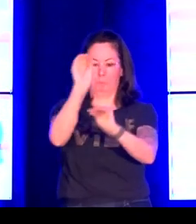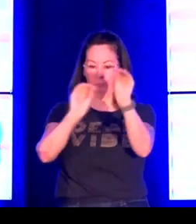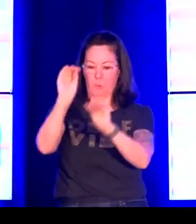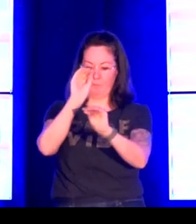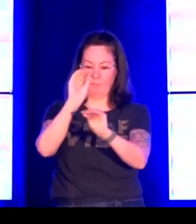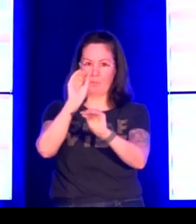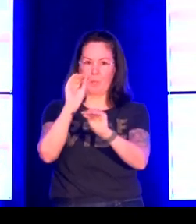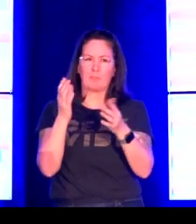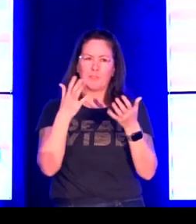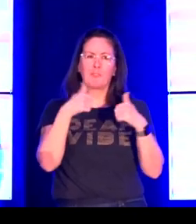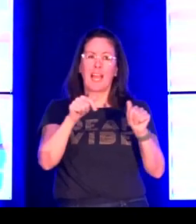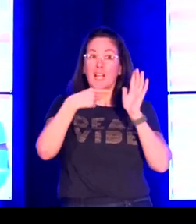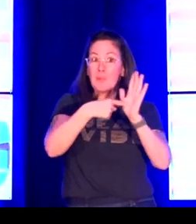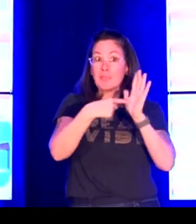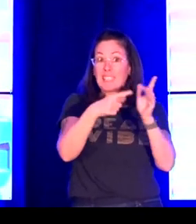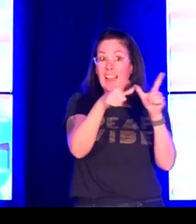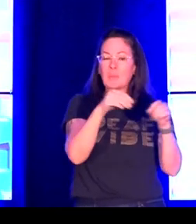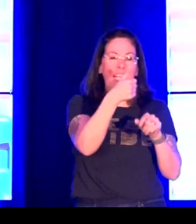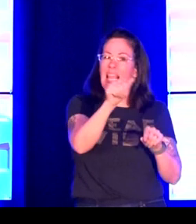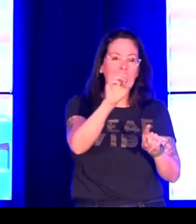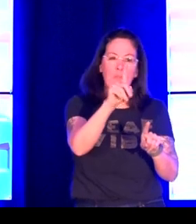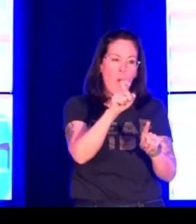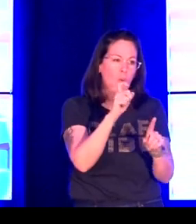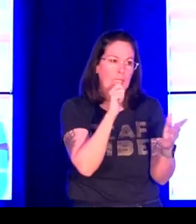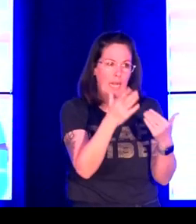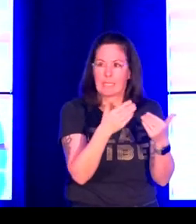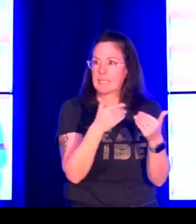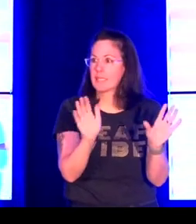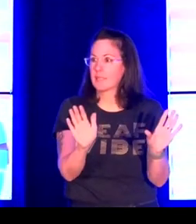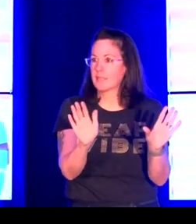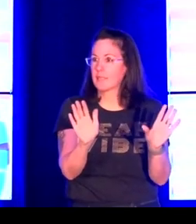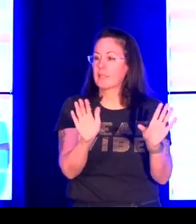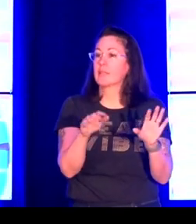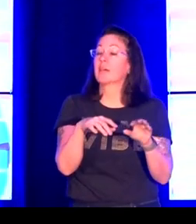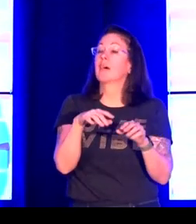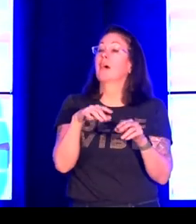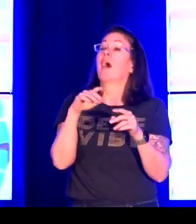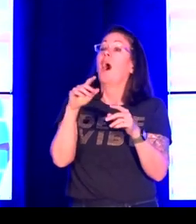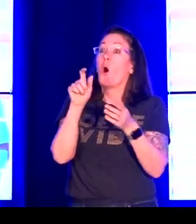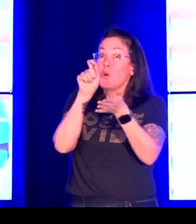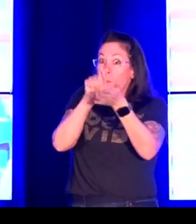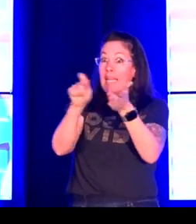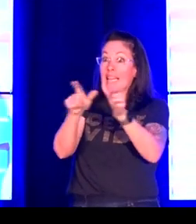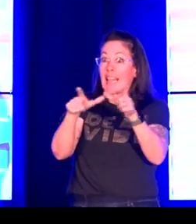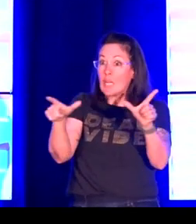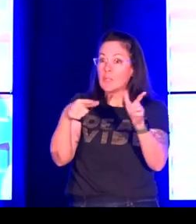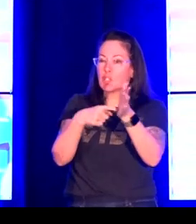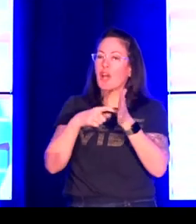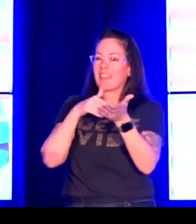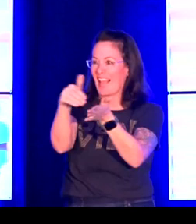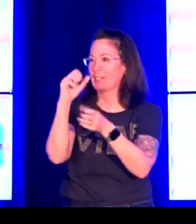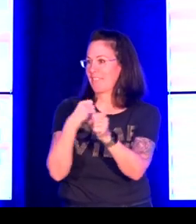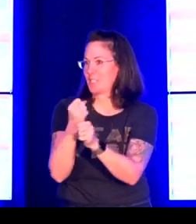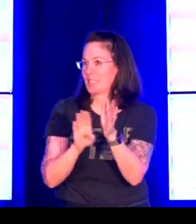to type in something into a search engine to manipulate language on a screen it is not easy in any language